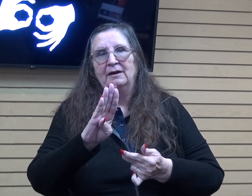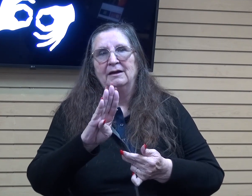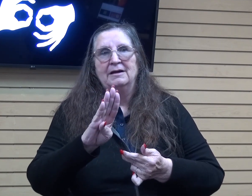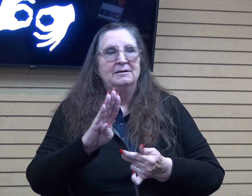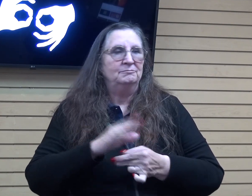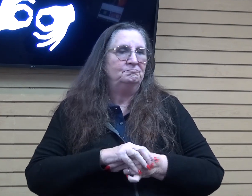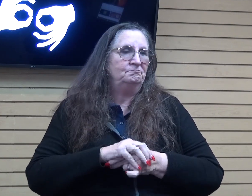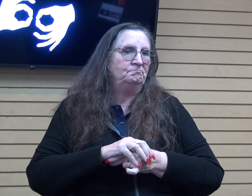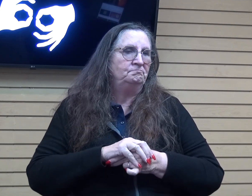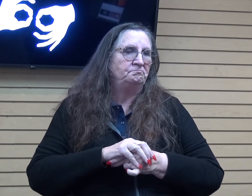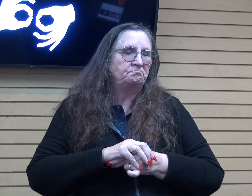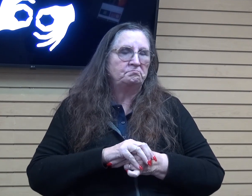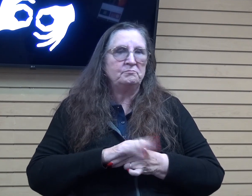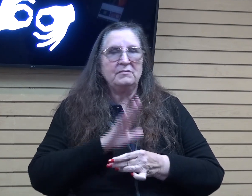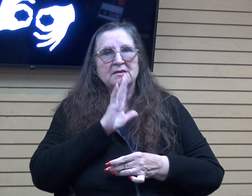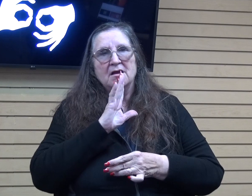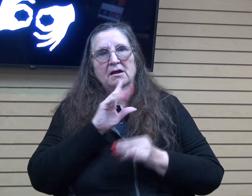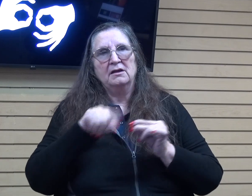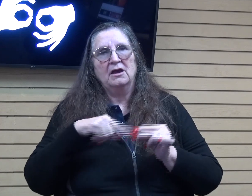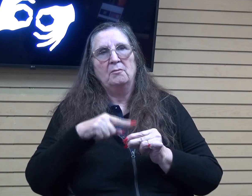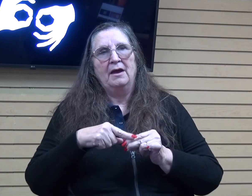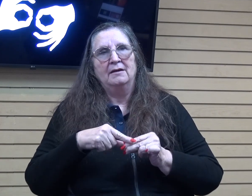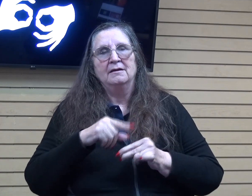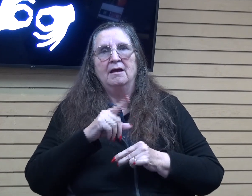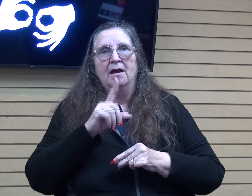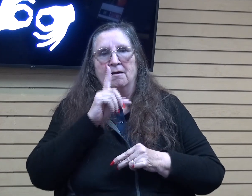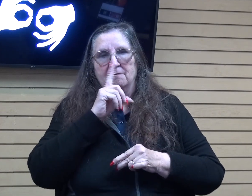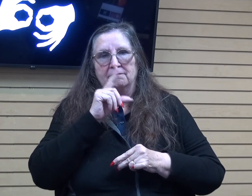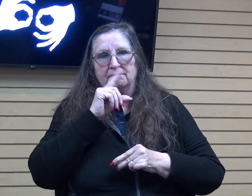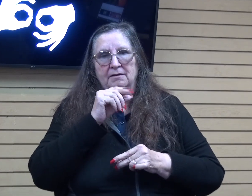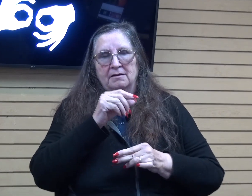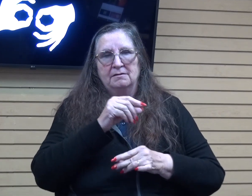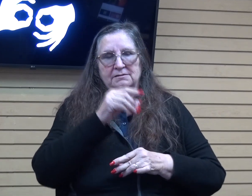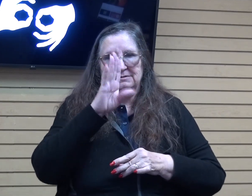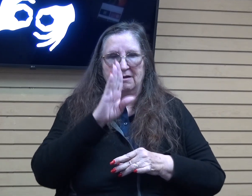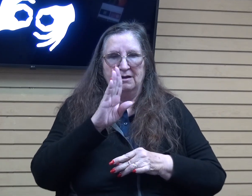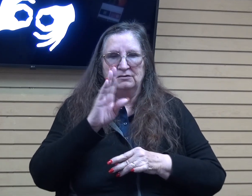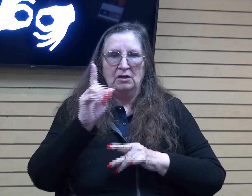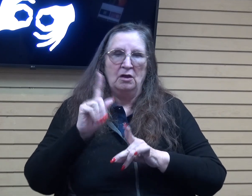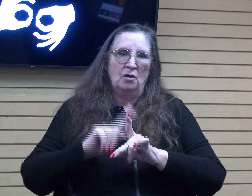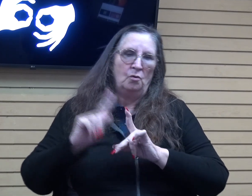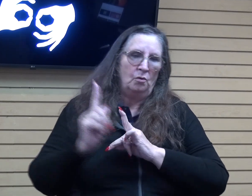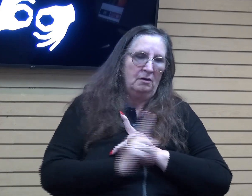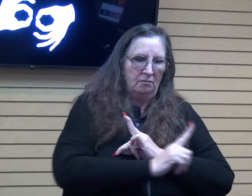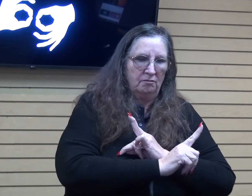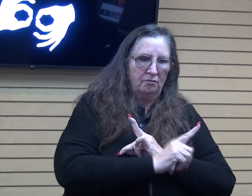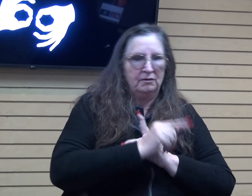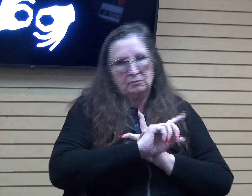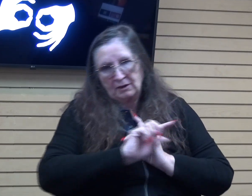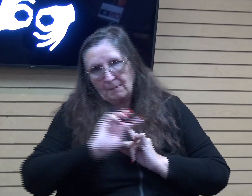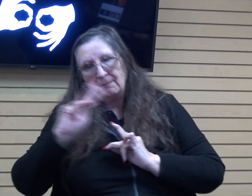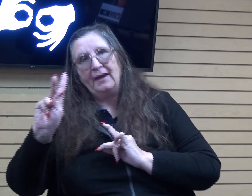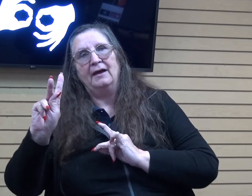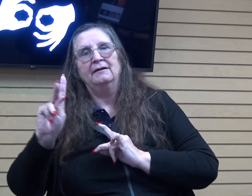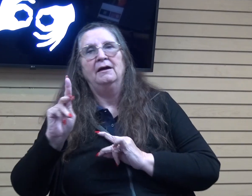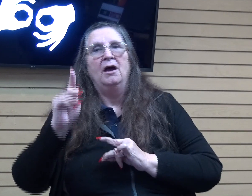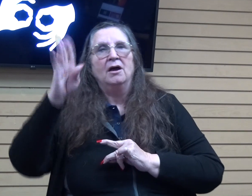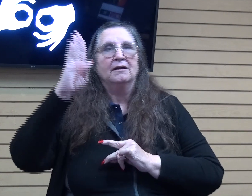getting carried away, you know, we fall away from the Lord and we come back. But God is the same no matter what